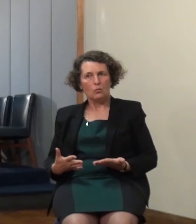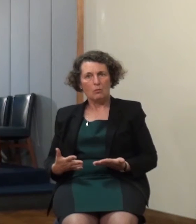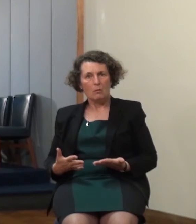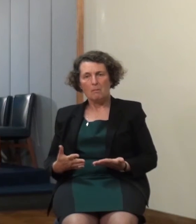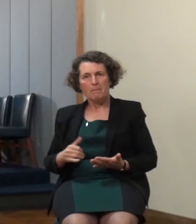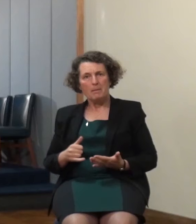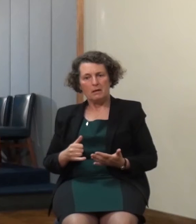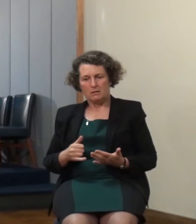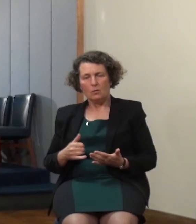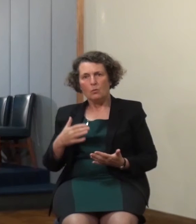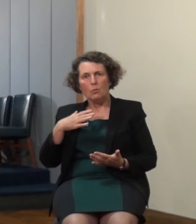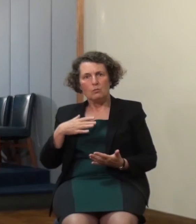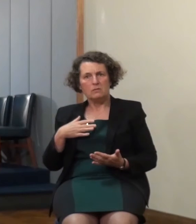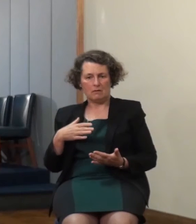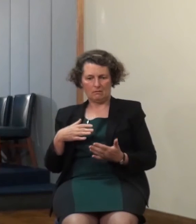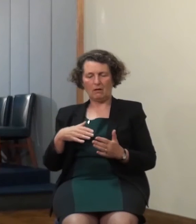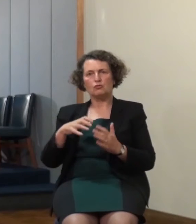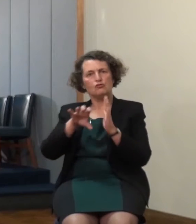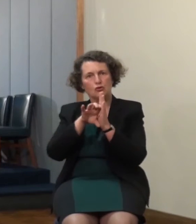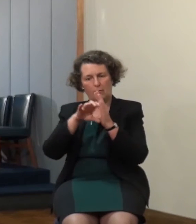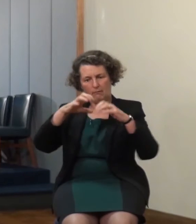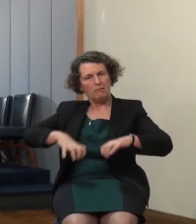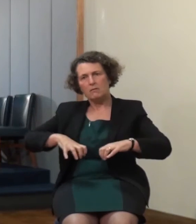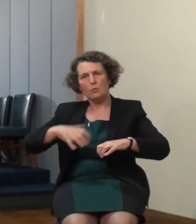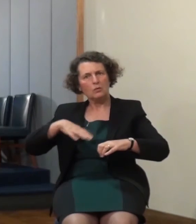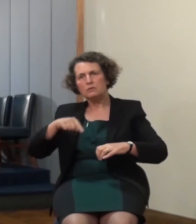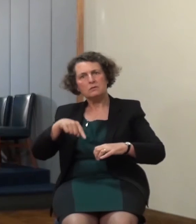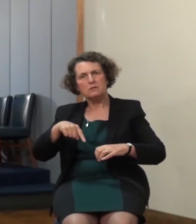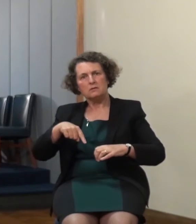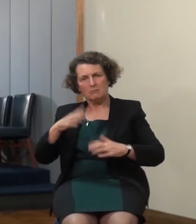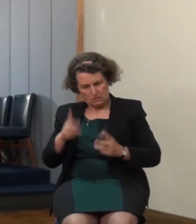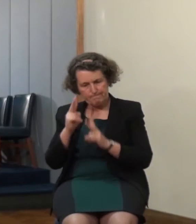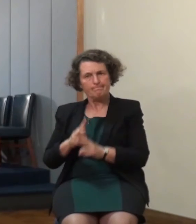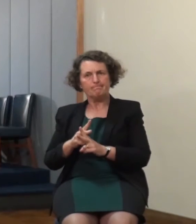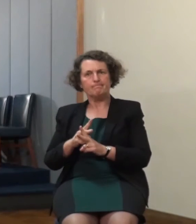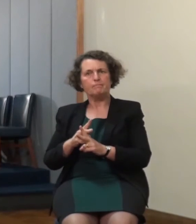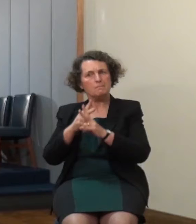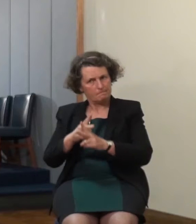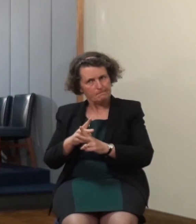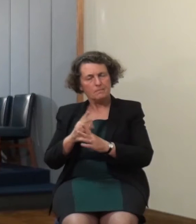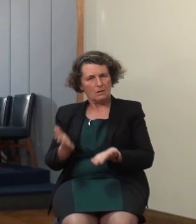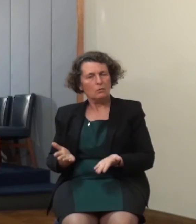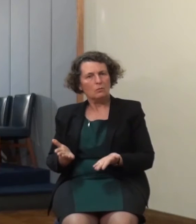and give them wisdom far beyond their own so you're not just fleetingly and all too lightly